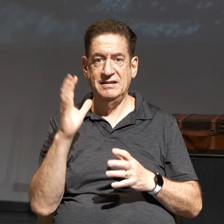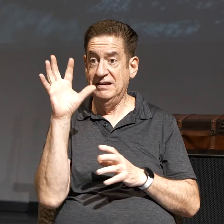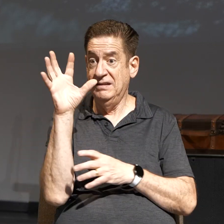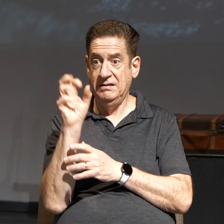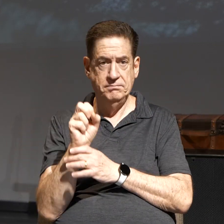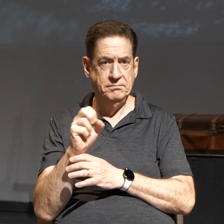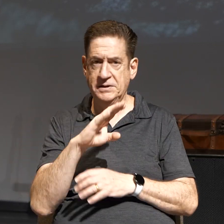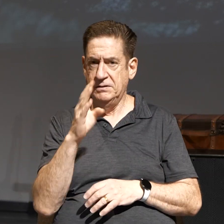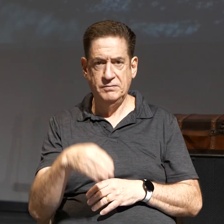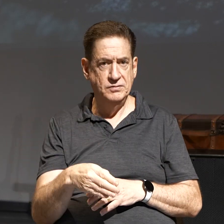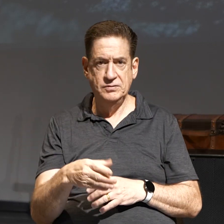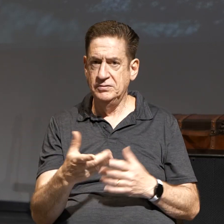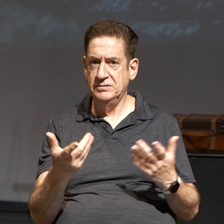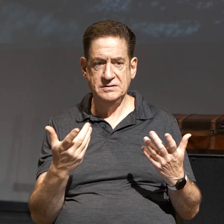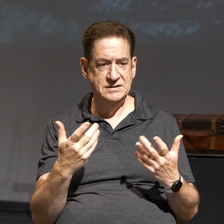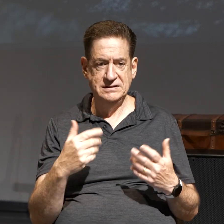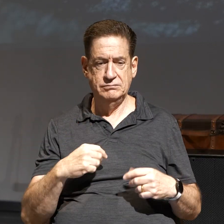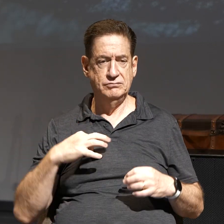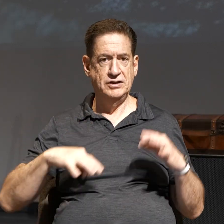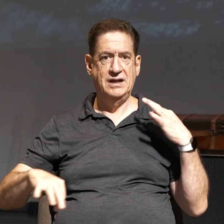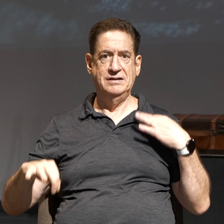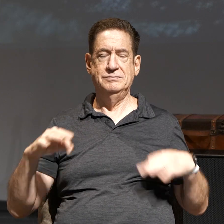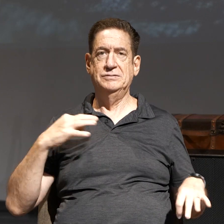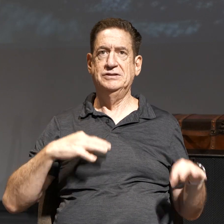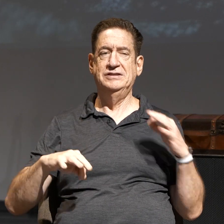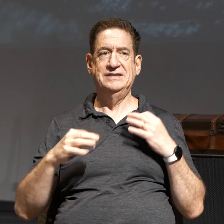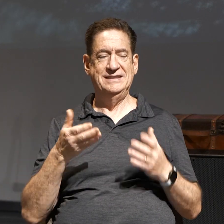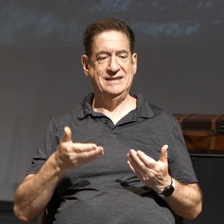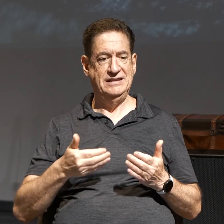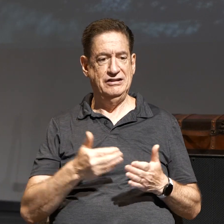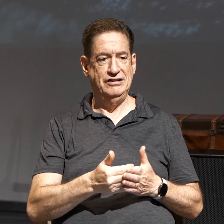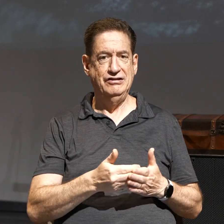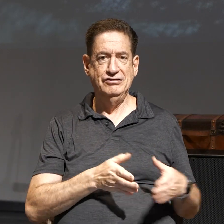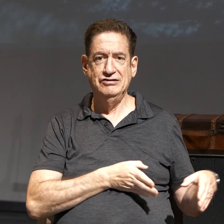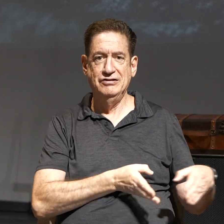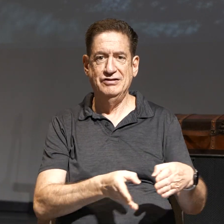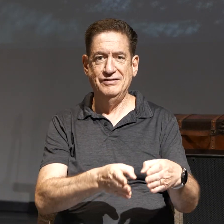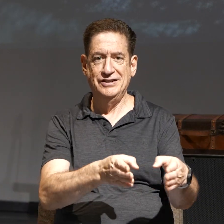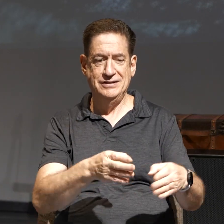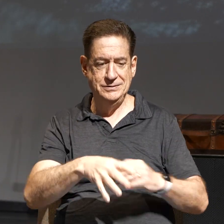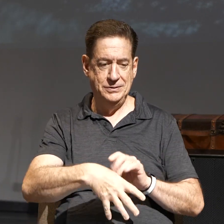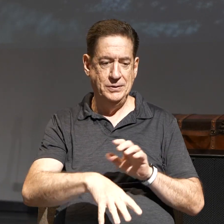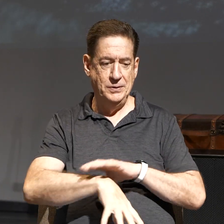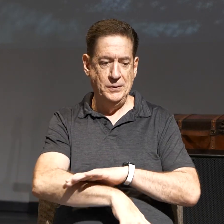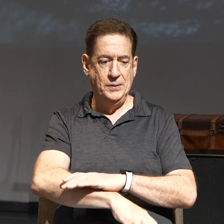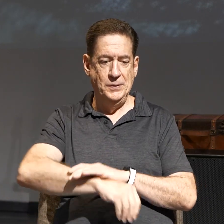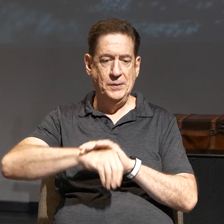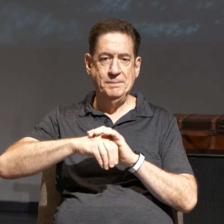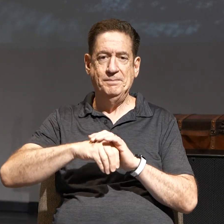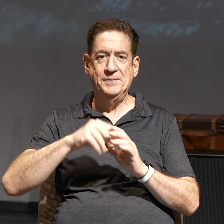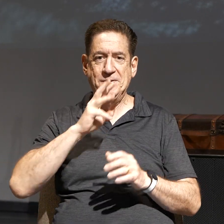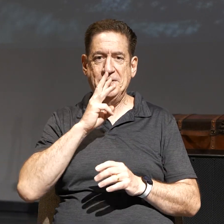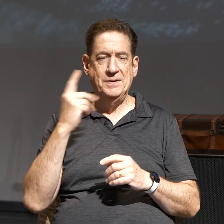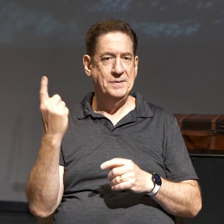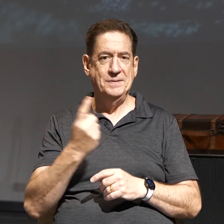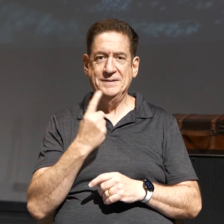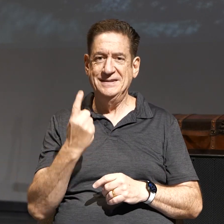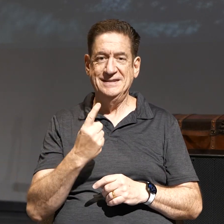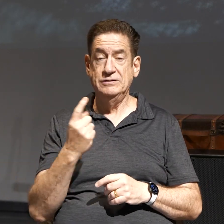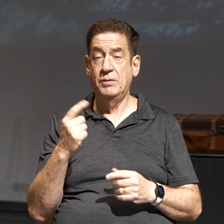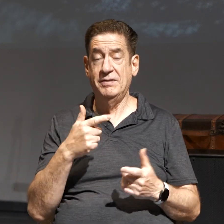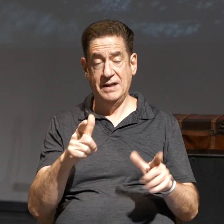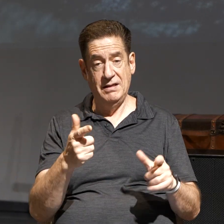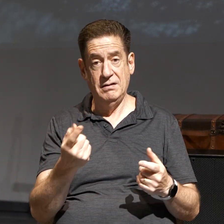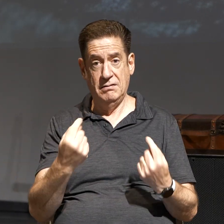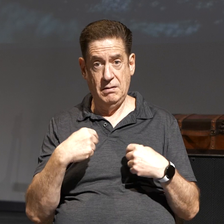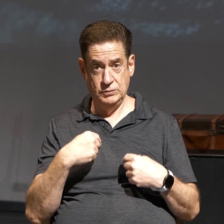He does, He prospers. The tree planted by streams of water. John 7, 37 through 39, Jesus said, if anyone is thirsty, let him come to